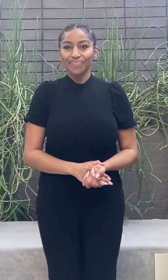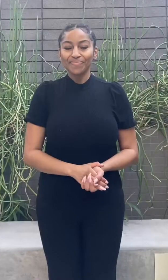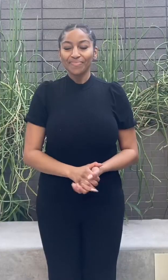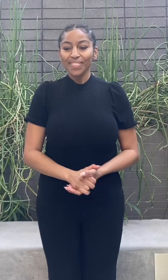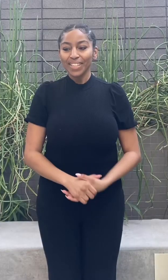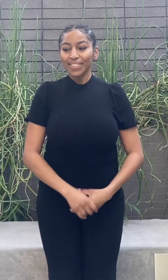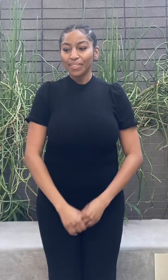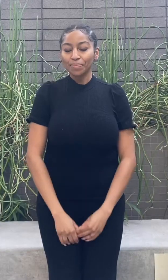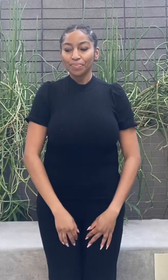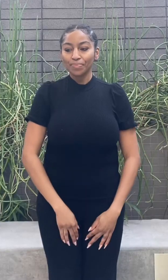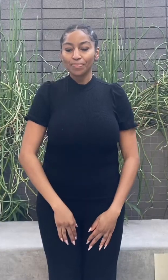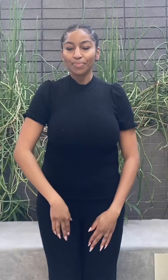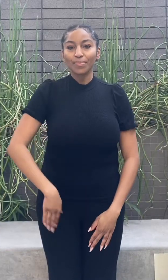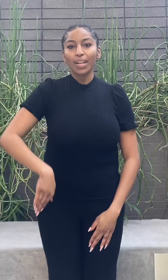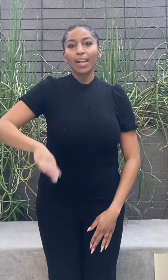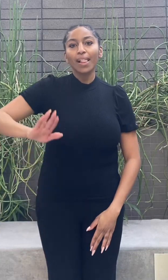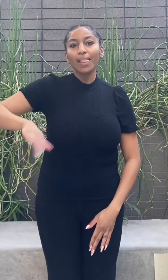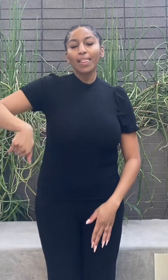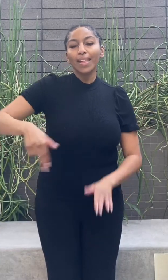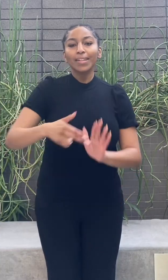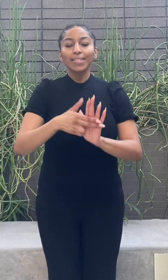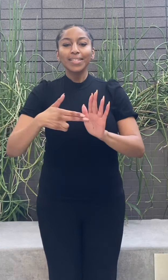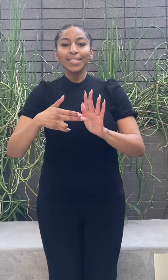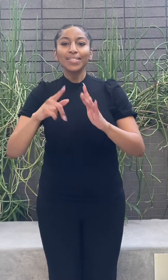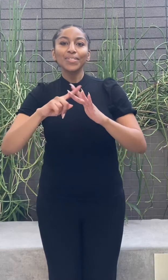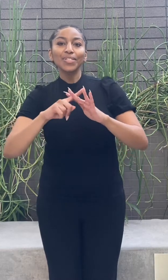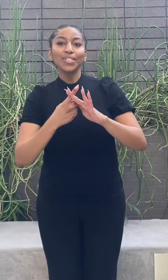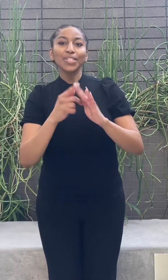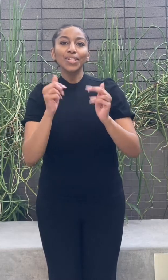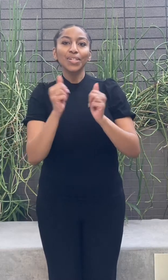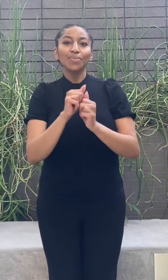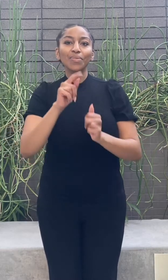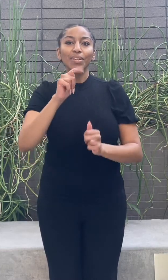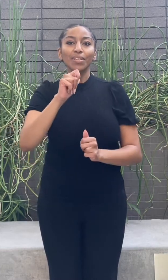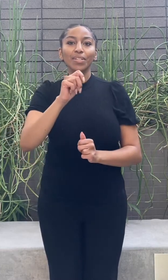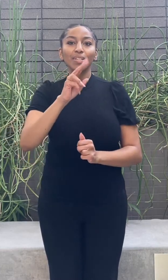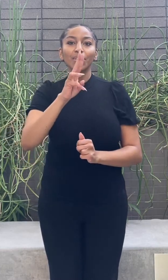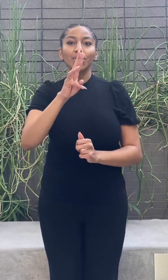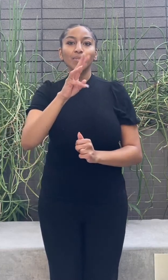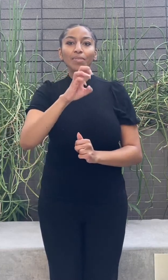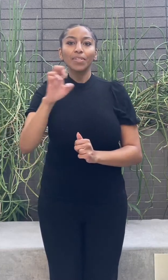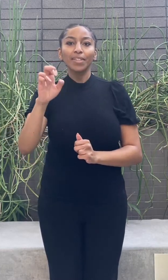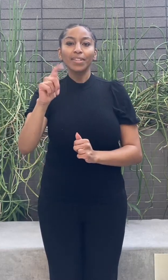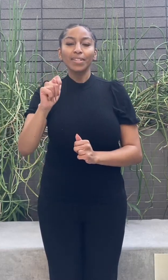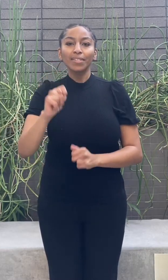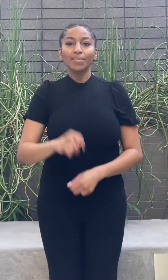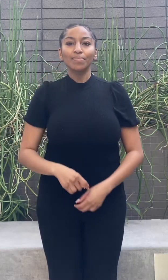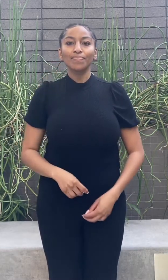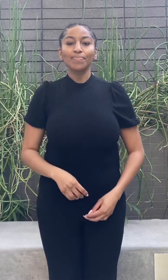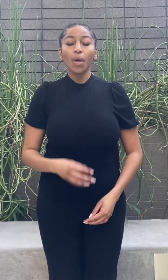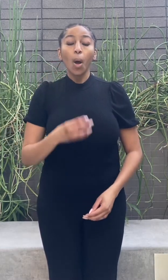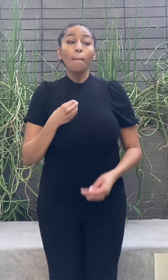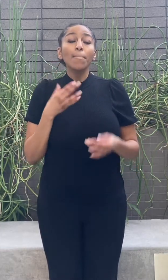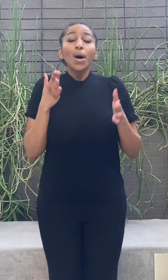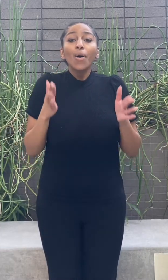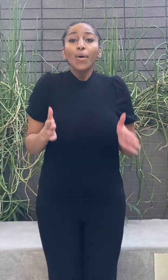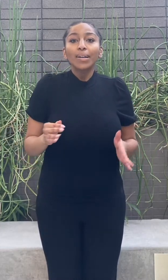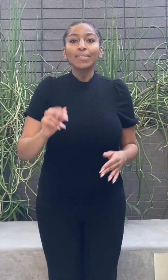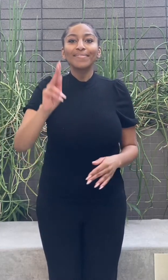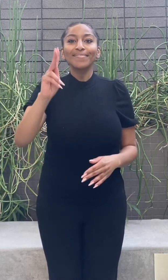Late Diagnosis starting with a Tweet by Khadijah Queen Chateau